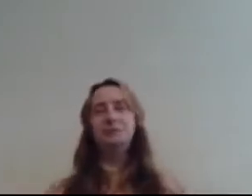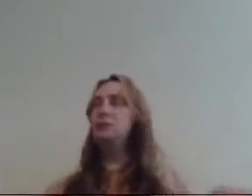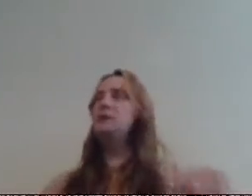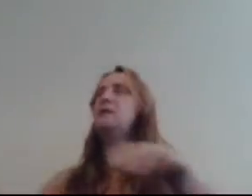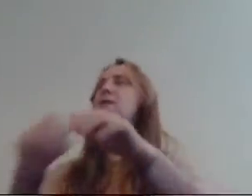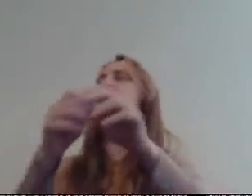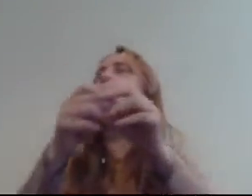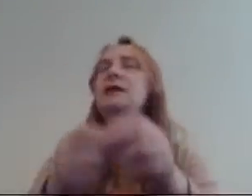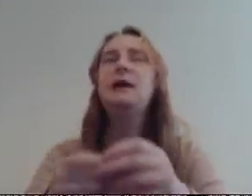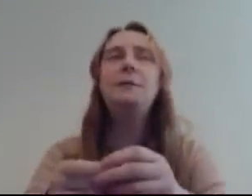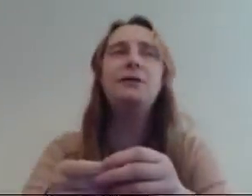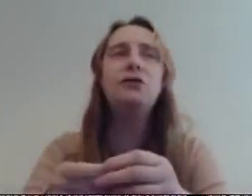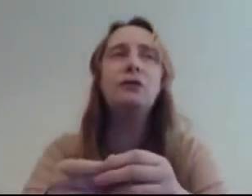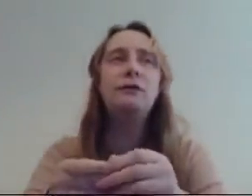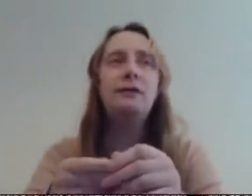now wait they can't even get a draw can they